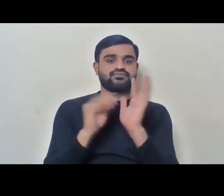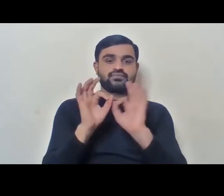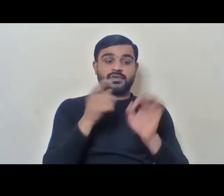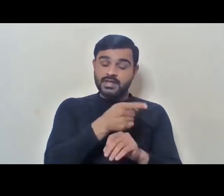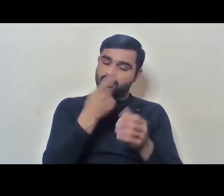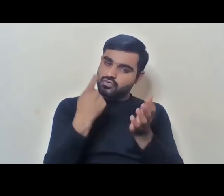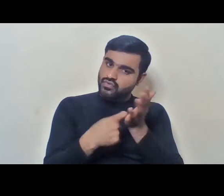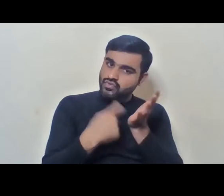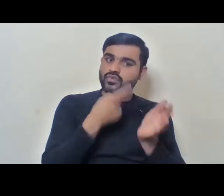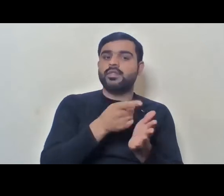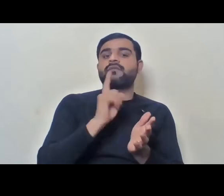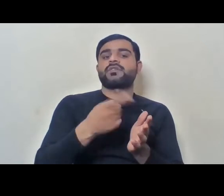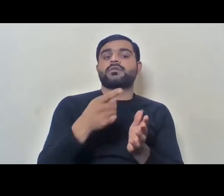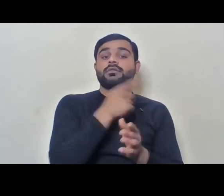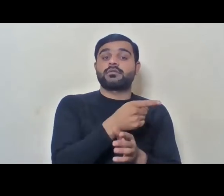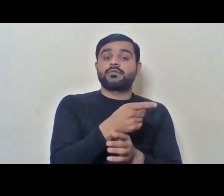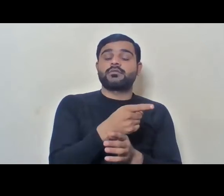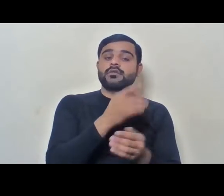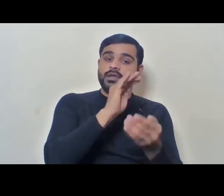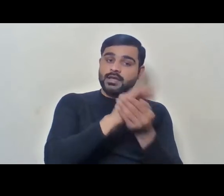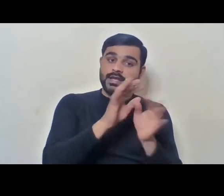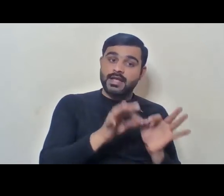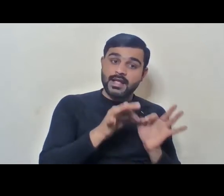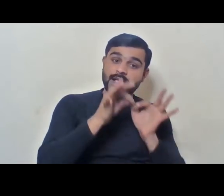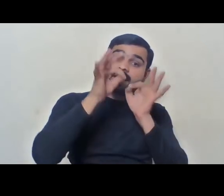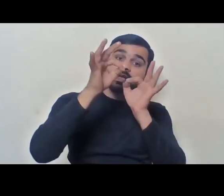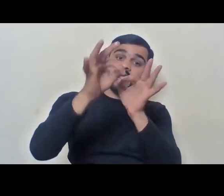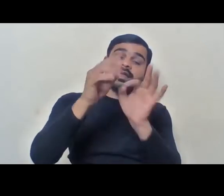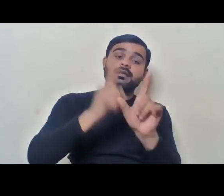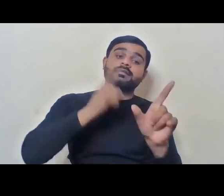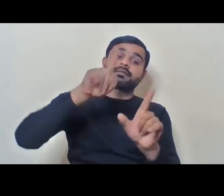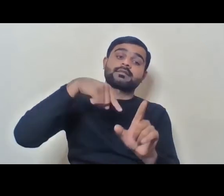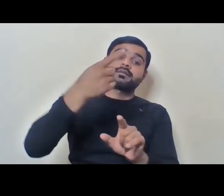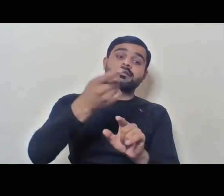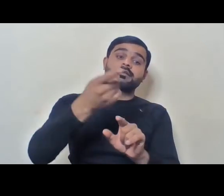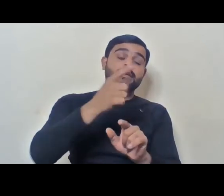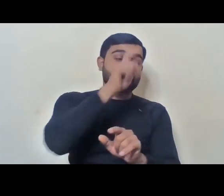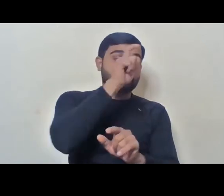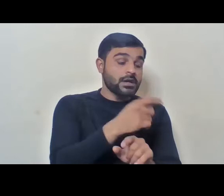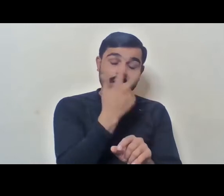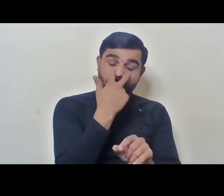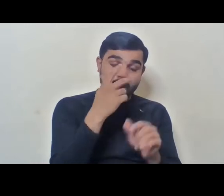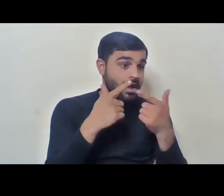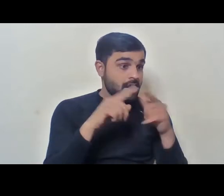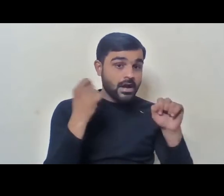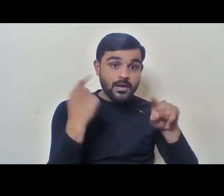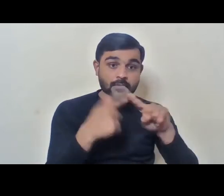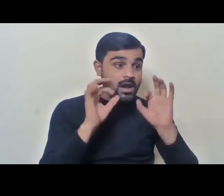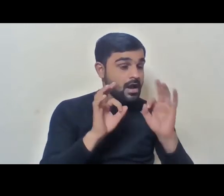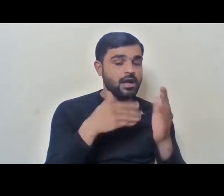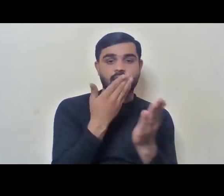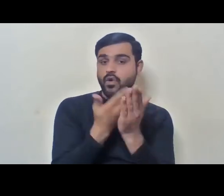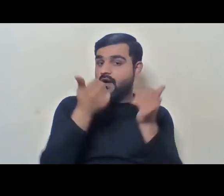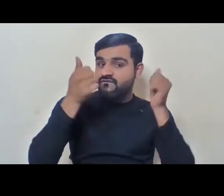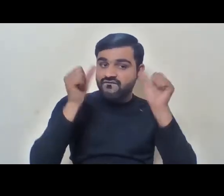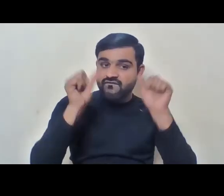that this should be carried over to the next year. In the next year, again, it should be identified, it should